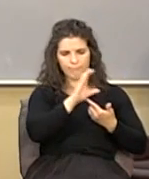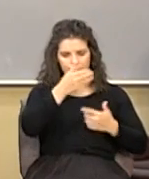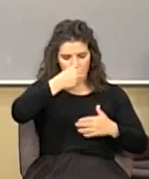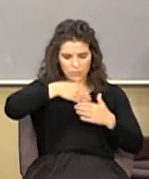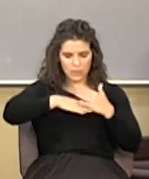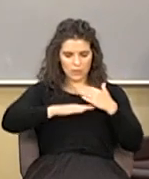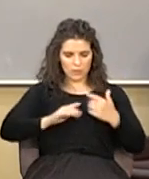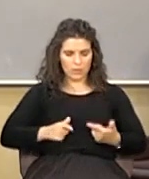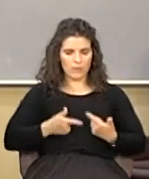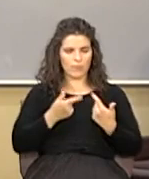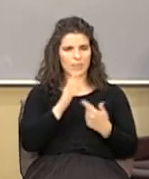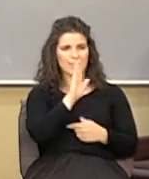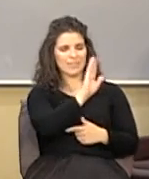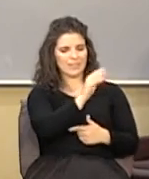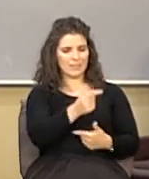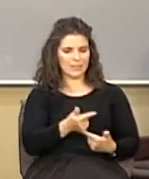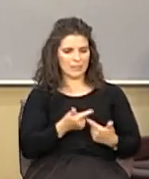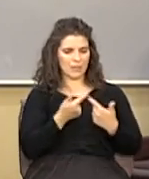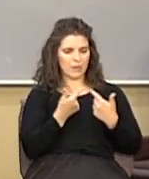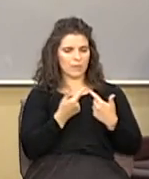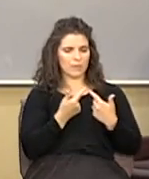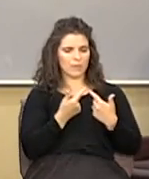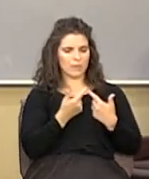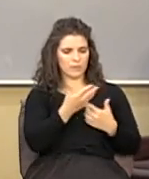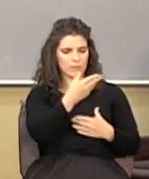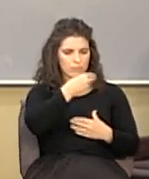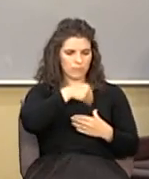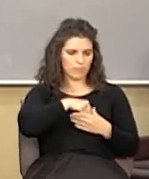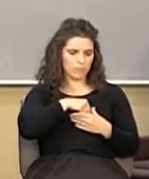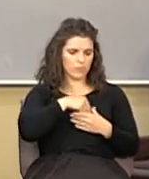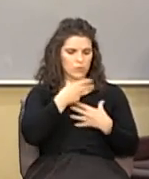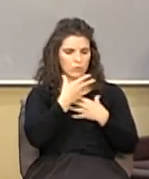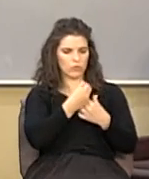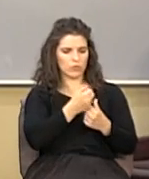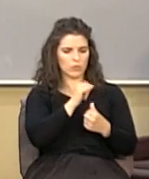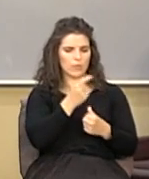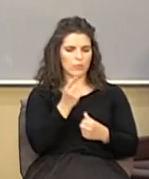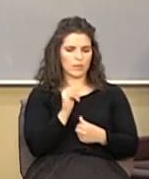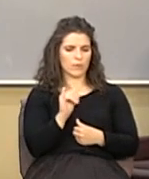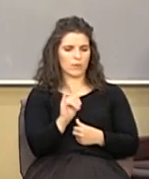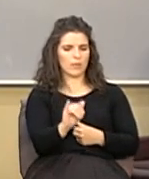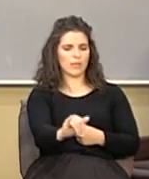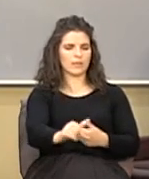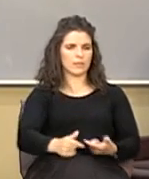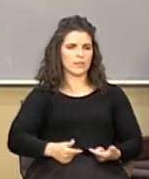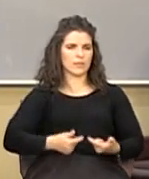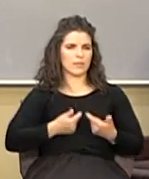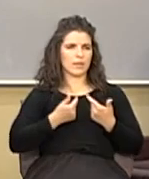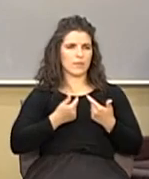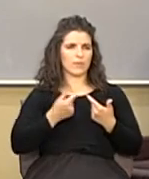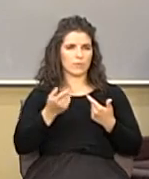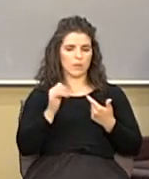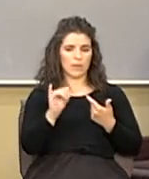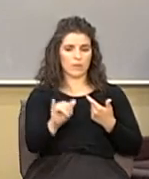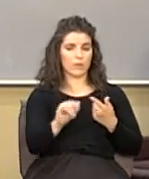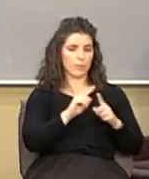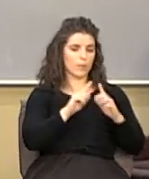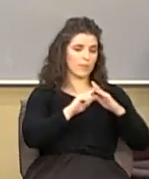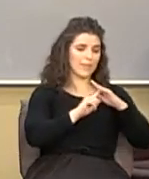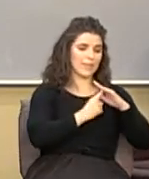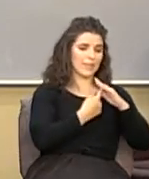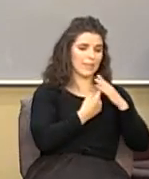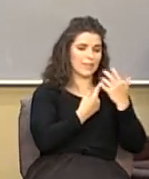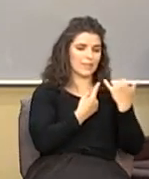life because it's his life and when you trust him and it'll be everlasting life lasts for all eternity but it begins now